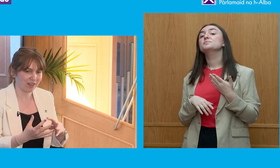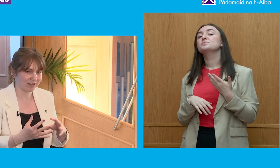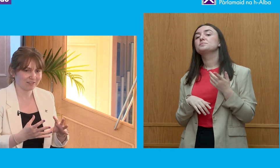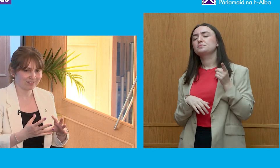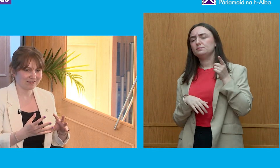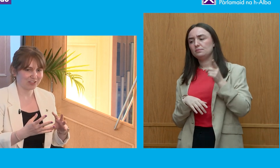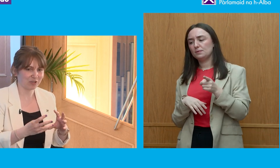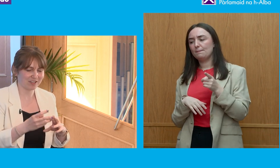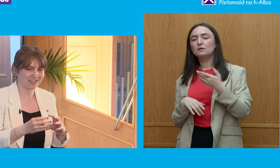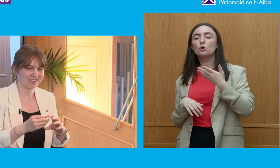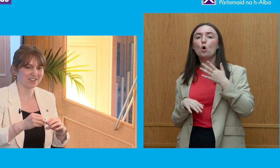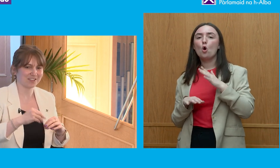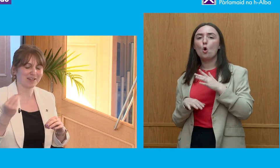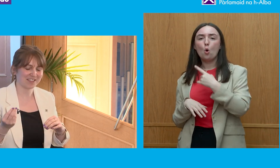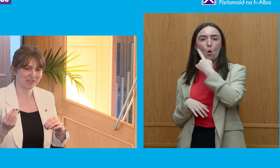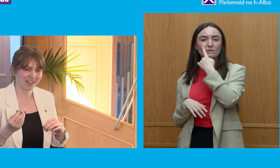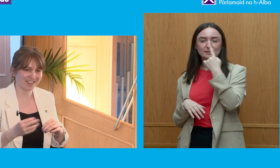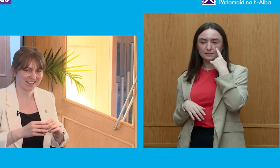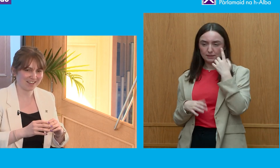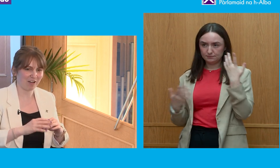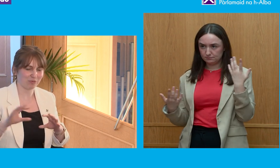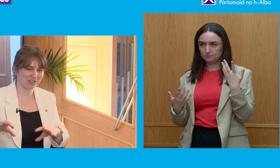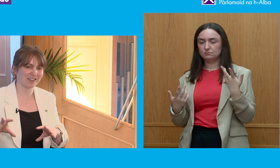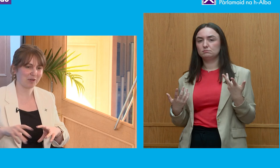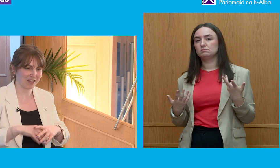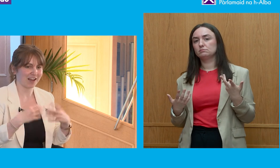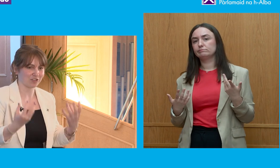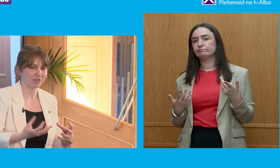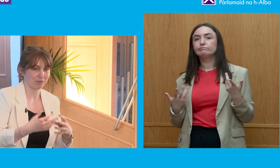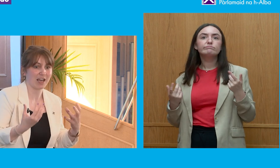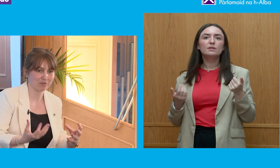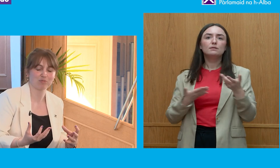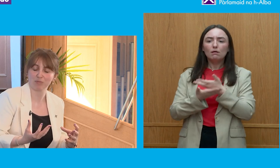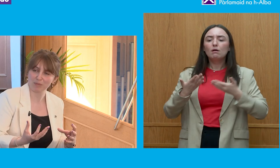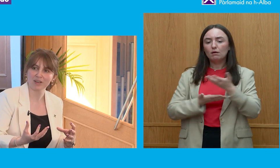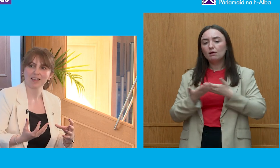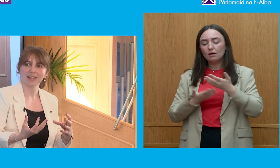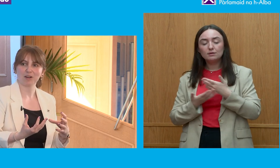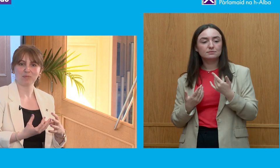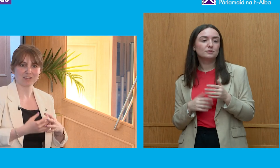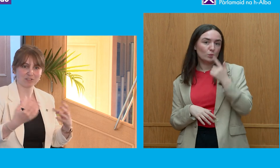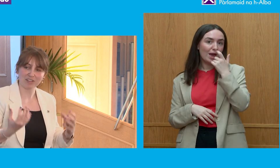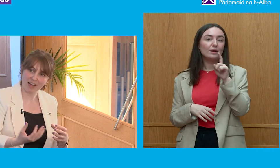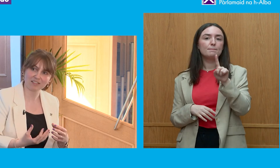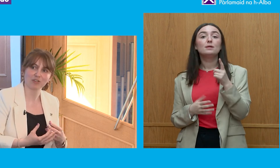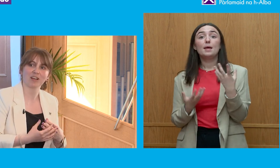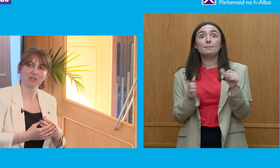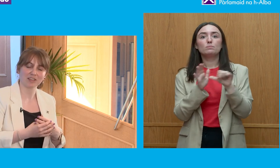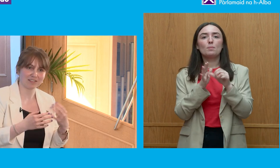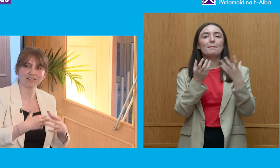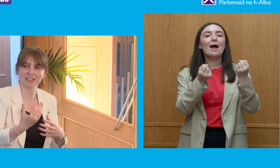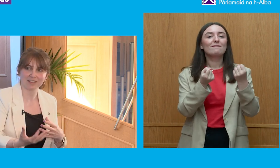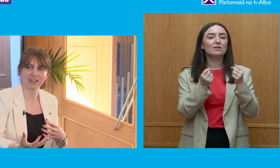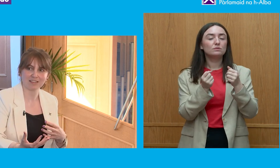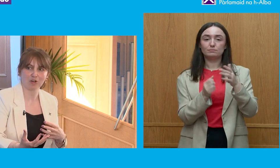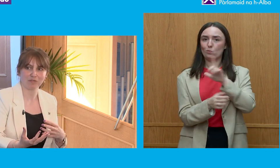whether, you know, the semantics of it are one thing, but the actual, like, we have a problem because trust has gone down,